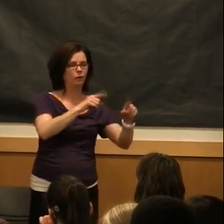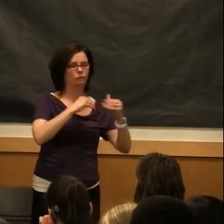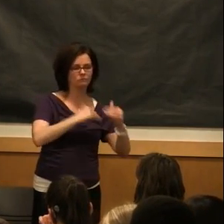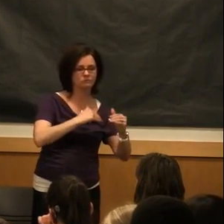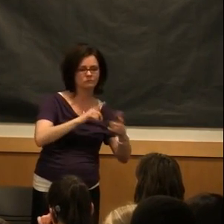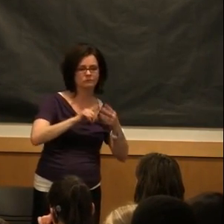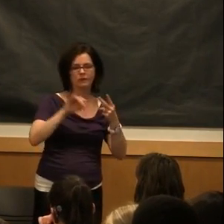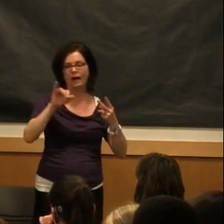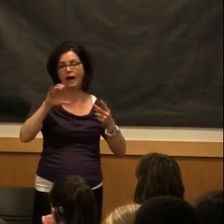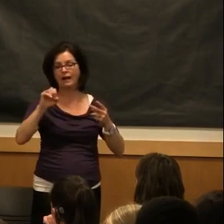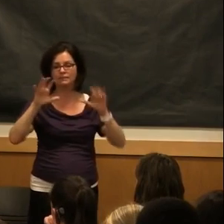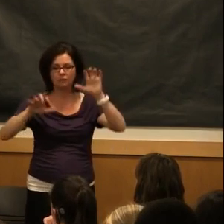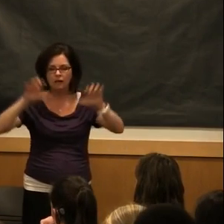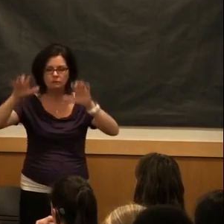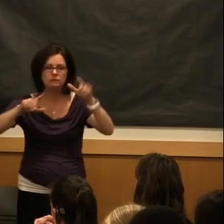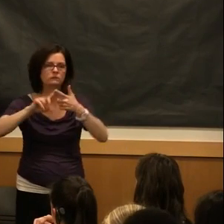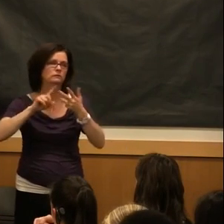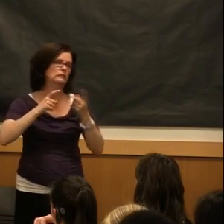things along those lines.